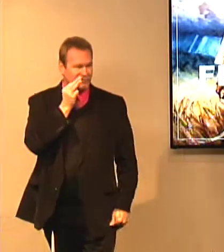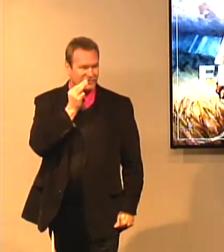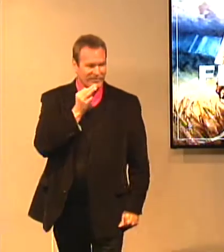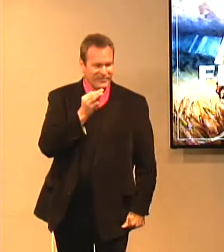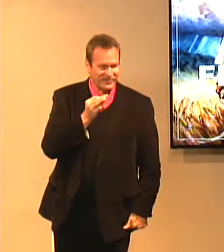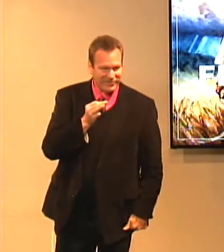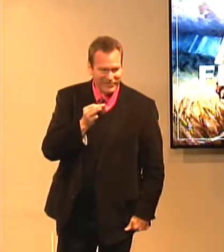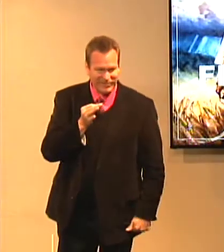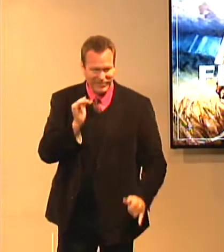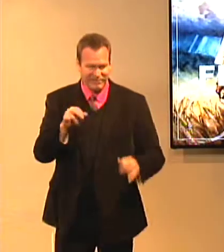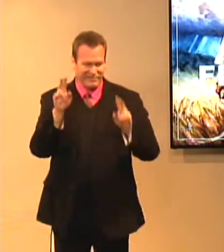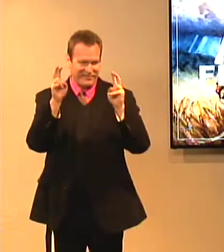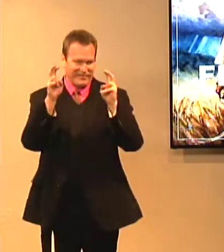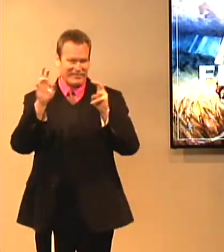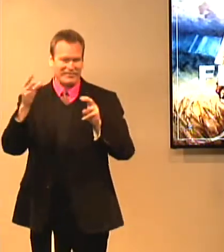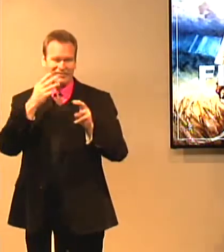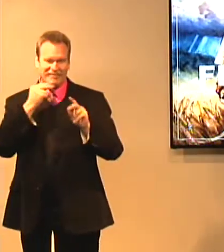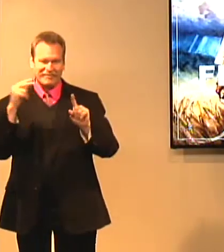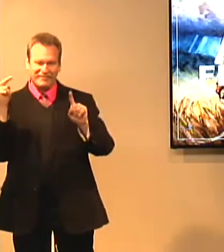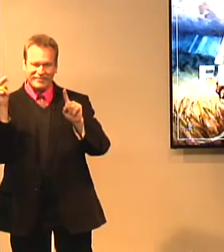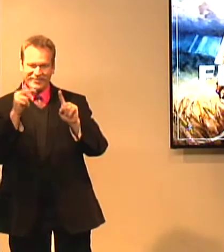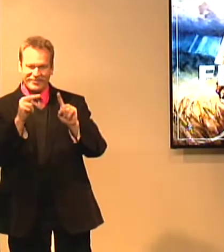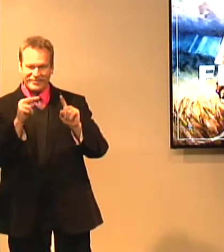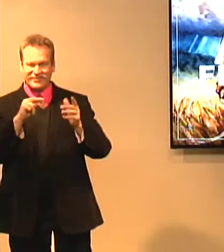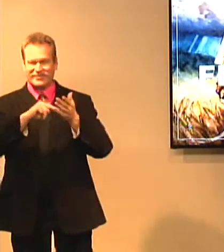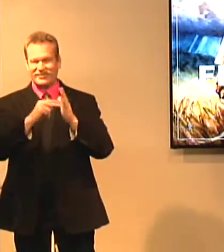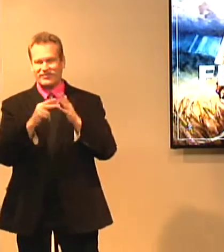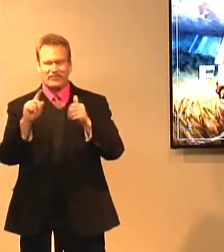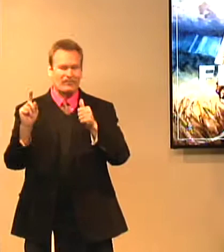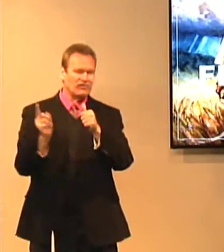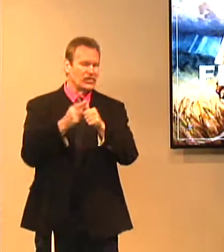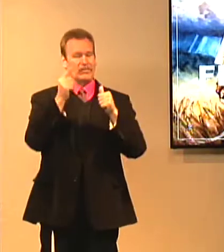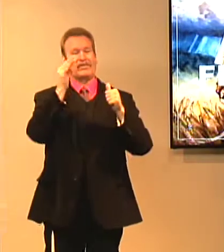And so Jewish people would say to, you know, would say to people, happy first fruits.